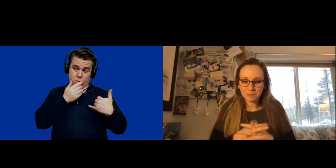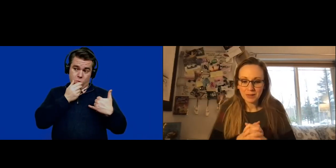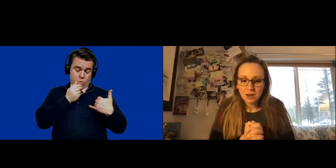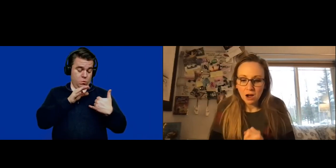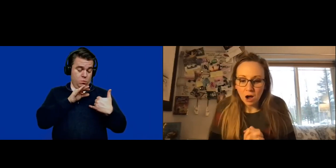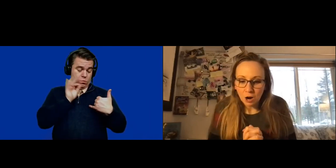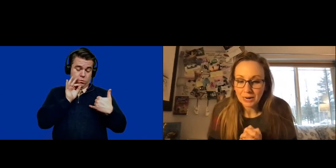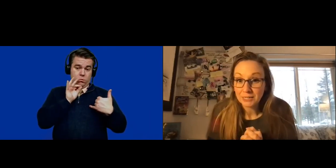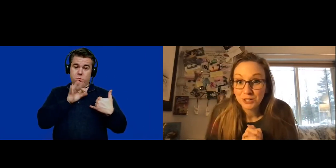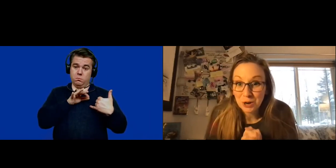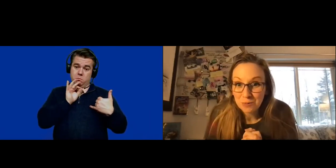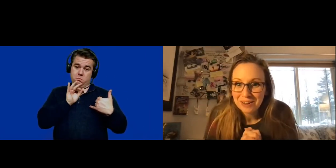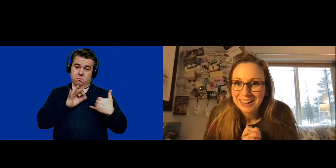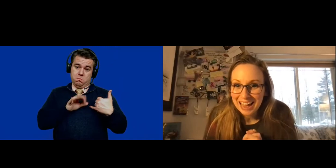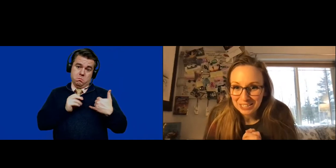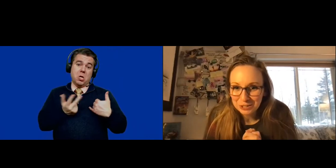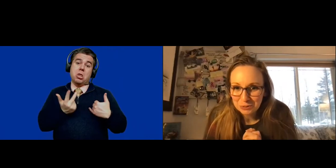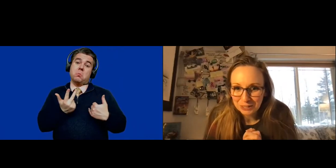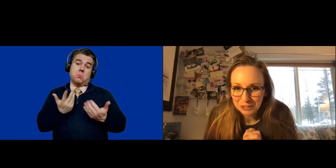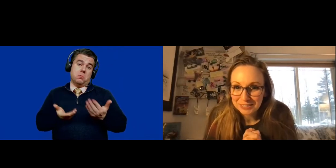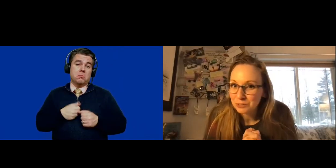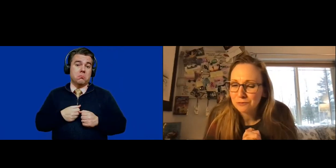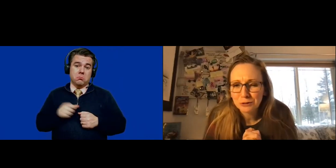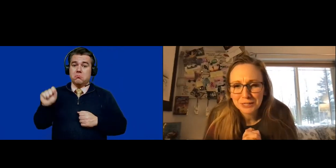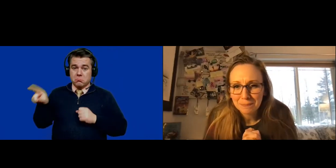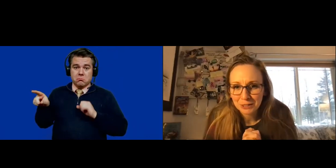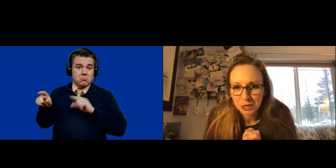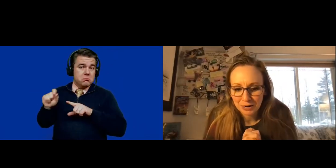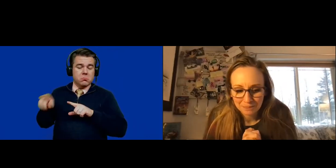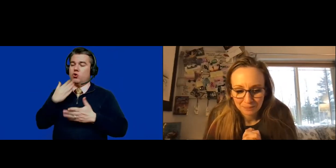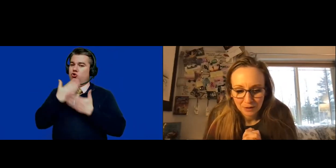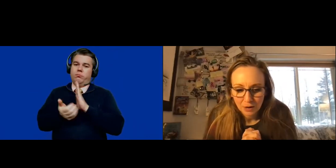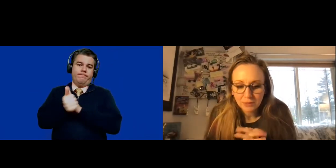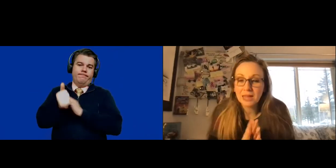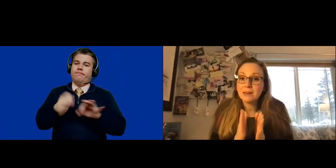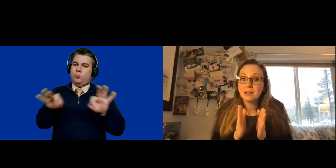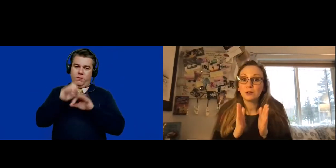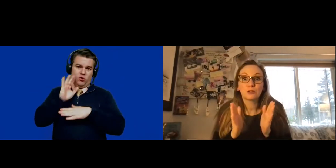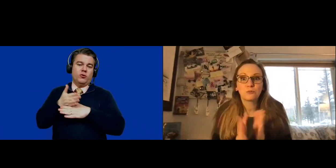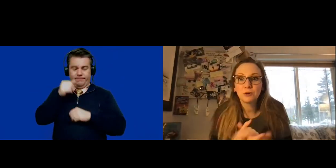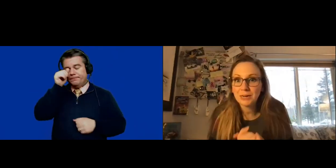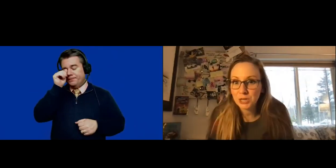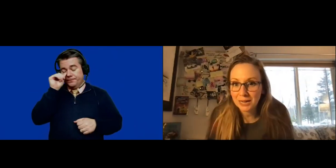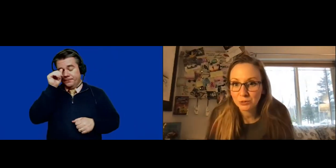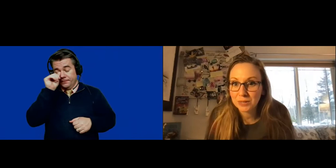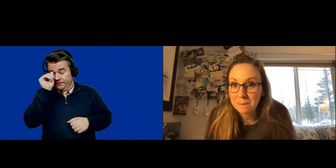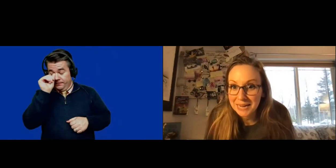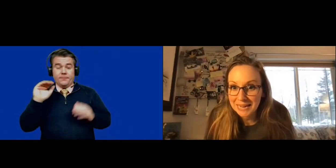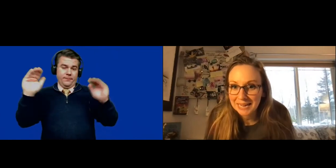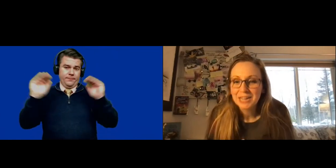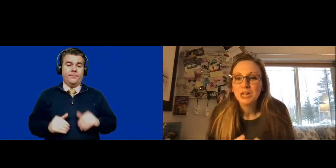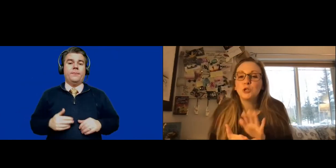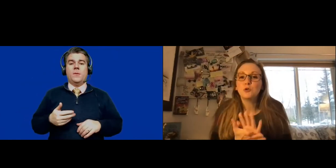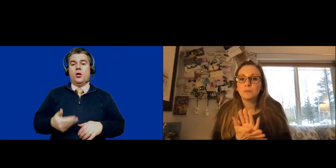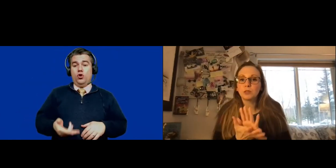Okay. All right. So ask good questions. That's the first step in sharing. Then three-way chats with